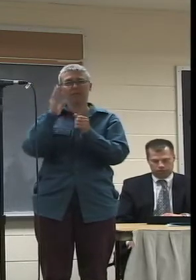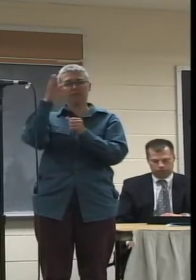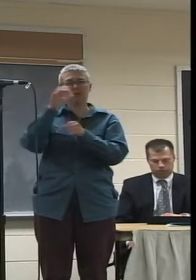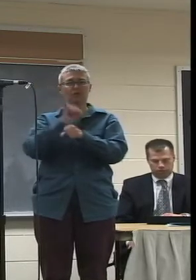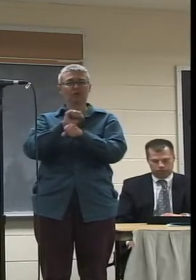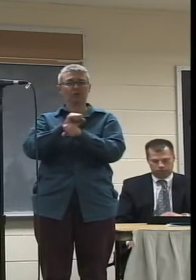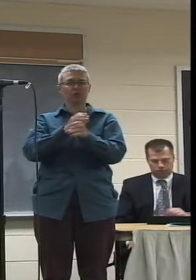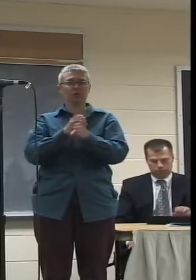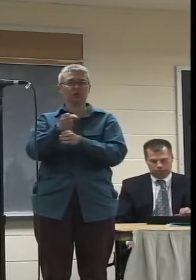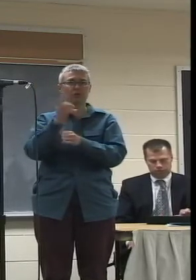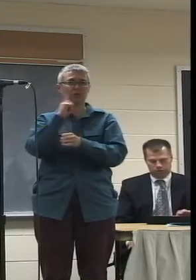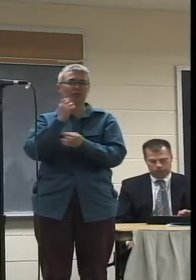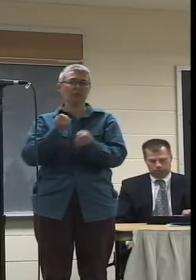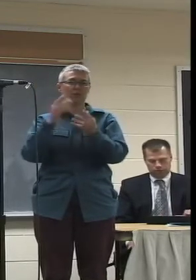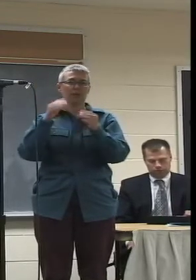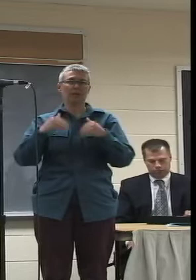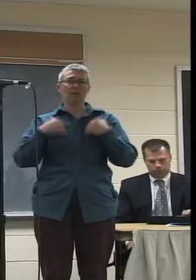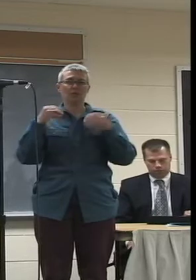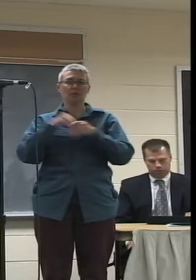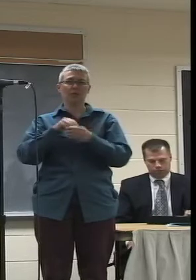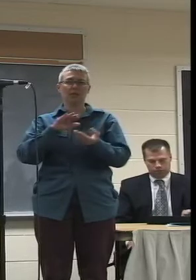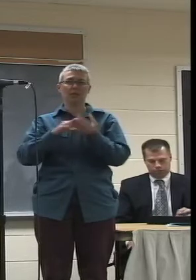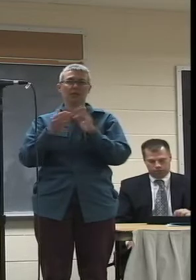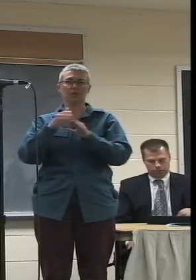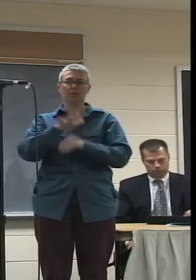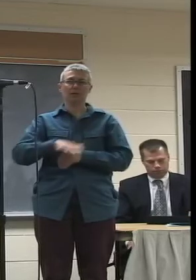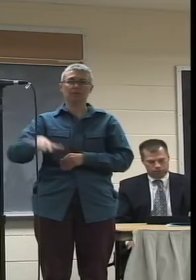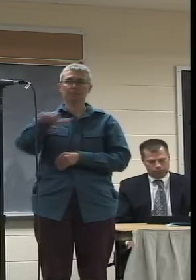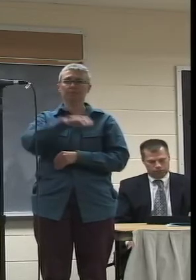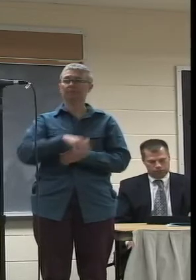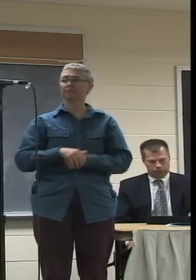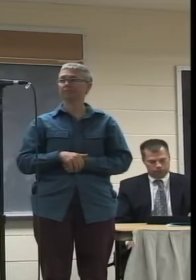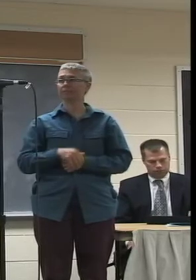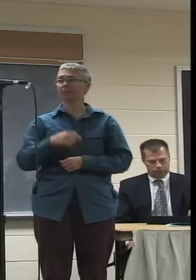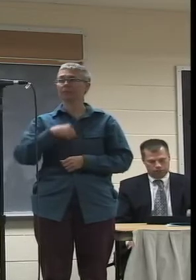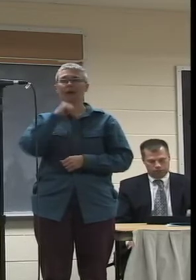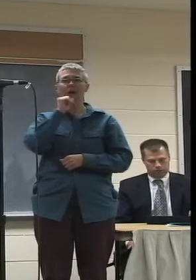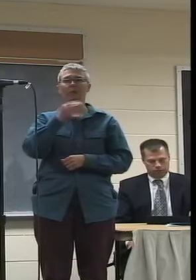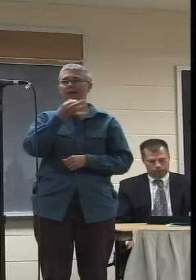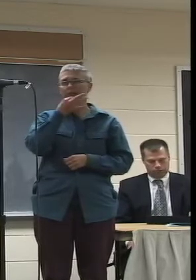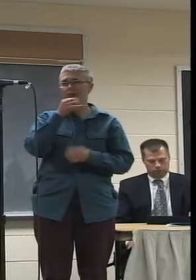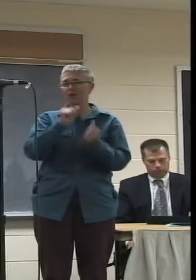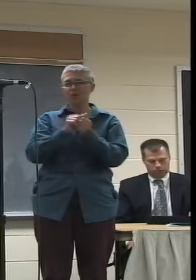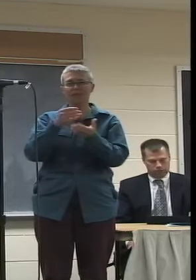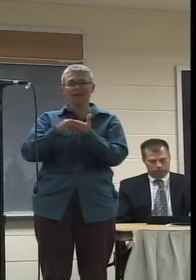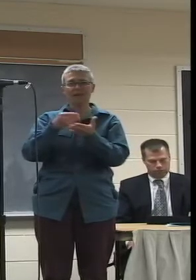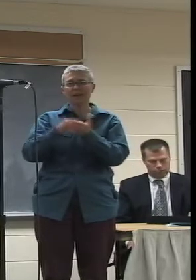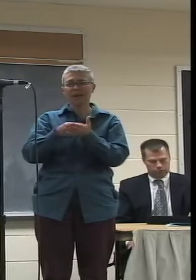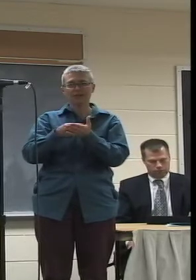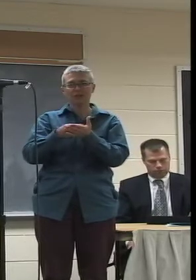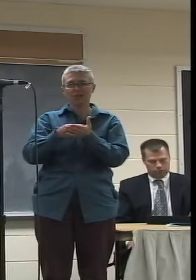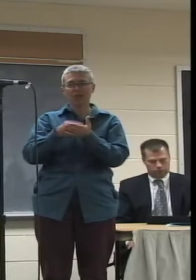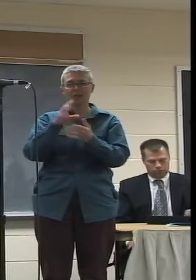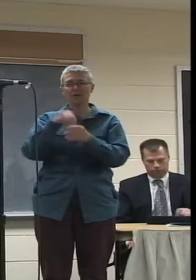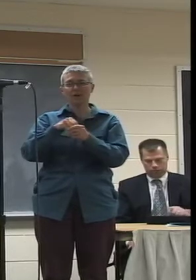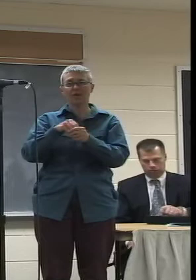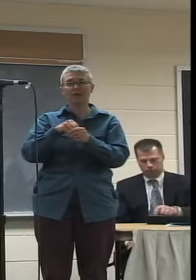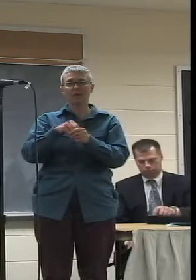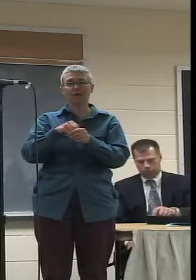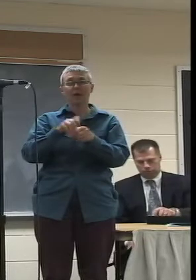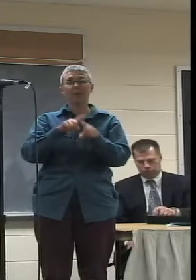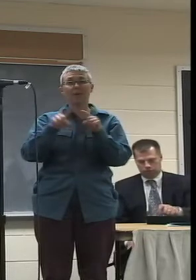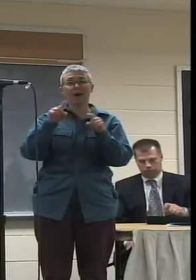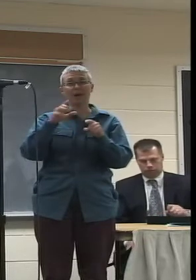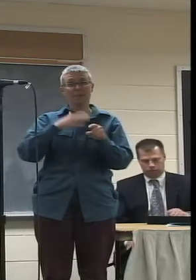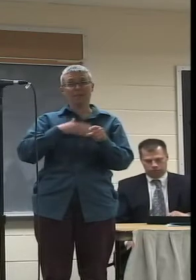Now, as far as funding is concerned, I'm not an expert in the financial matters in play here. I can tell you from my Comcast bill that they can afford